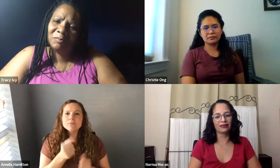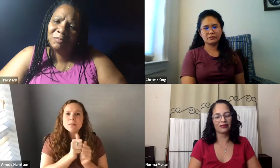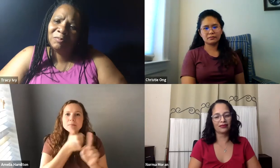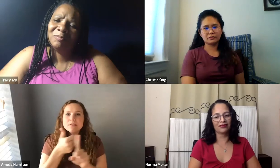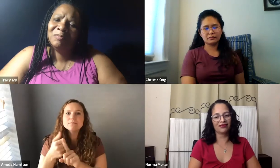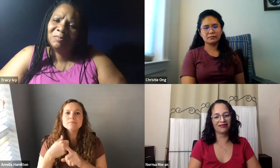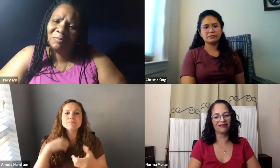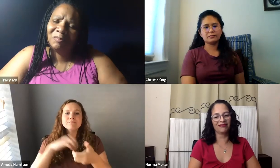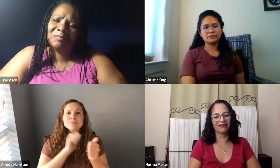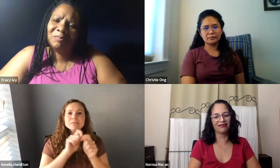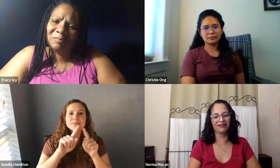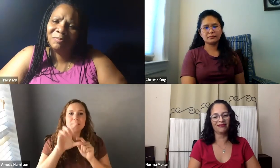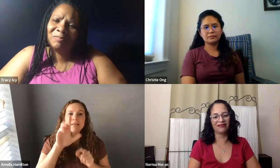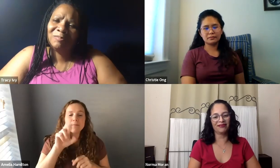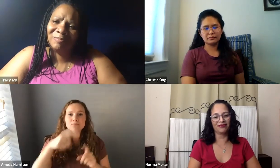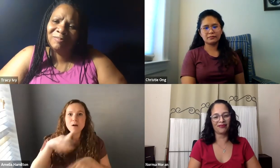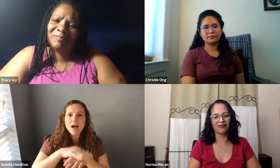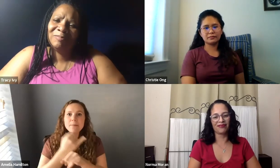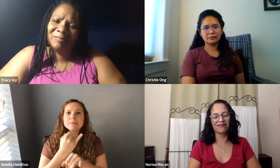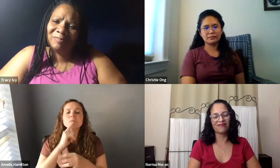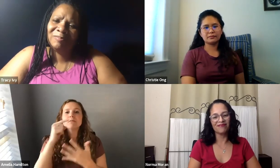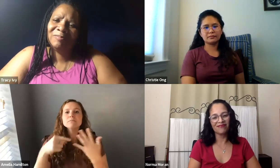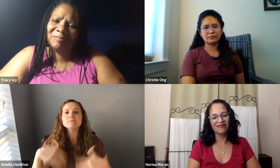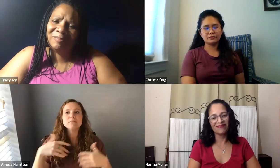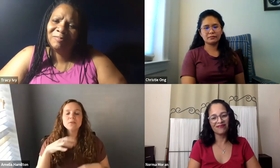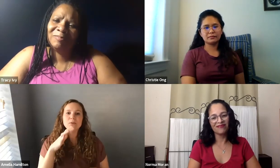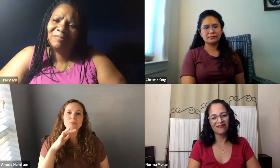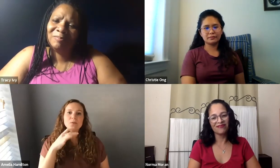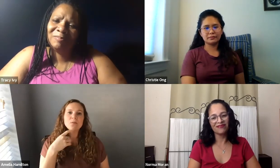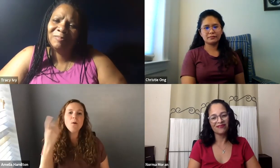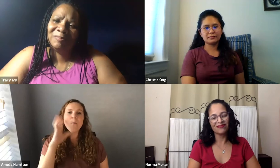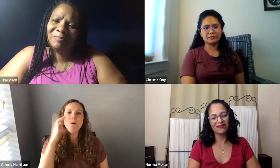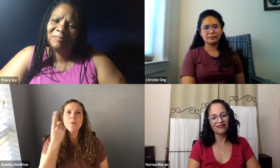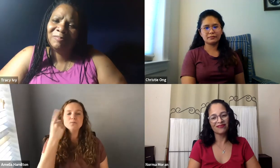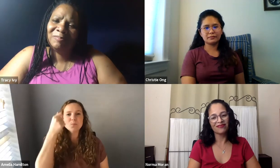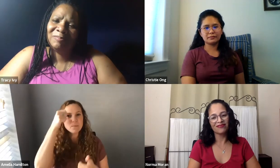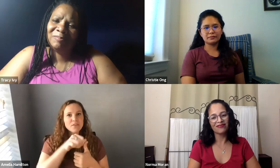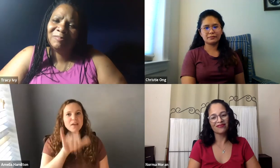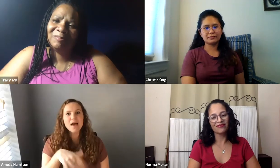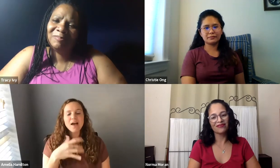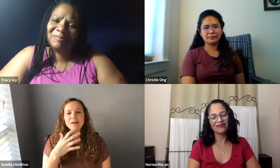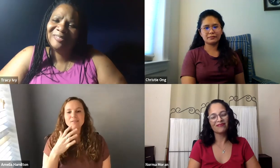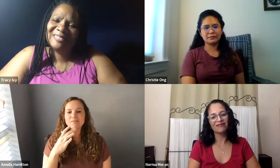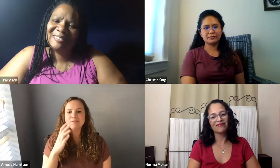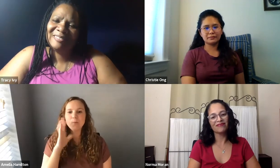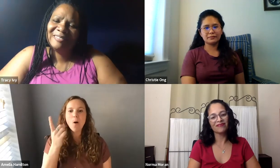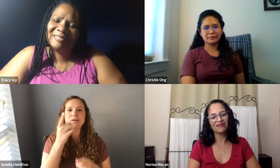great way to see women gaining more and more confidence within themselves. And then giving back to other clubs on campus.